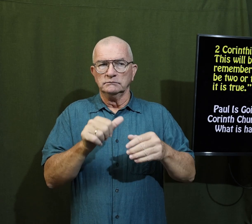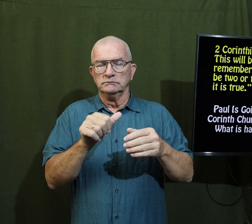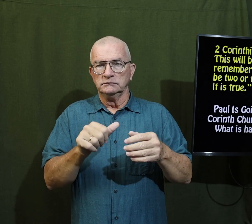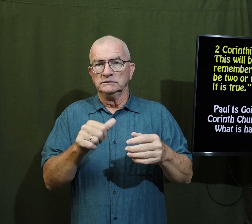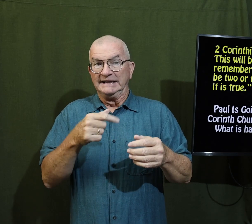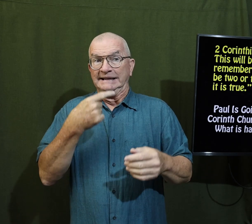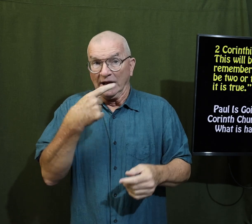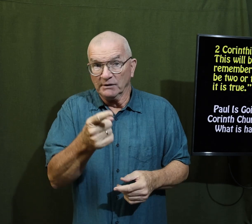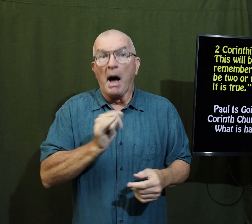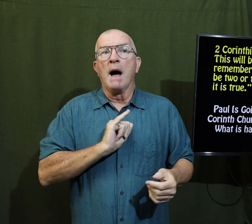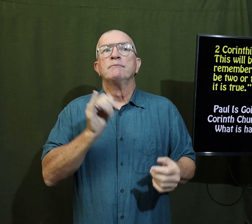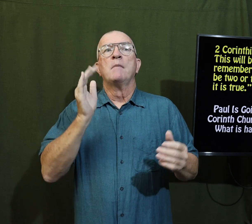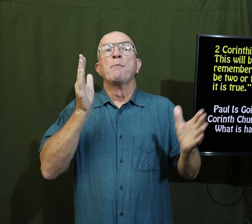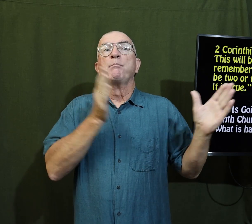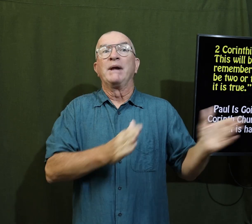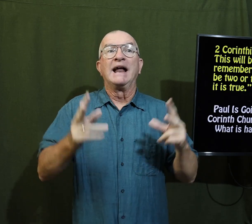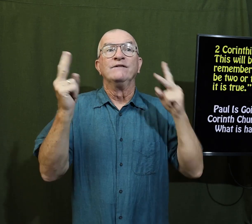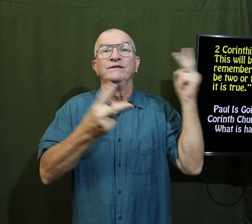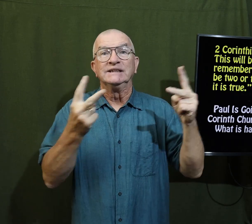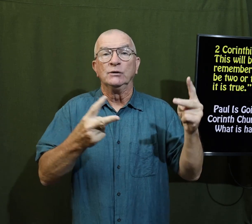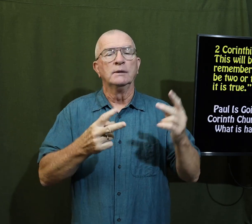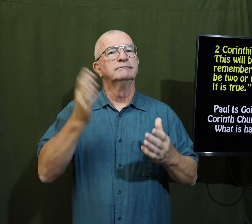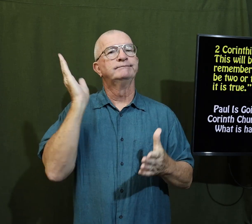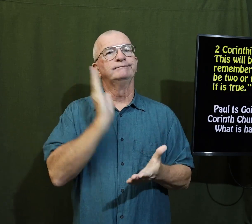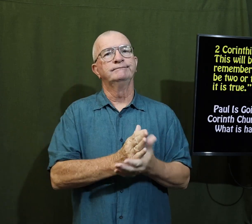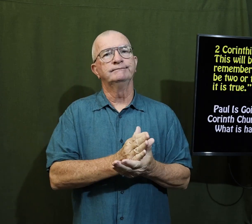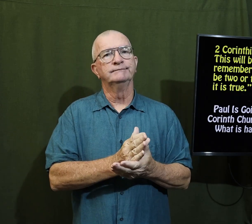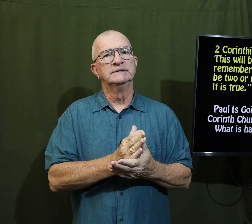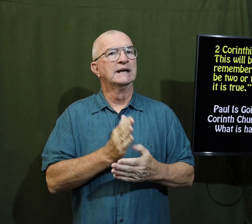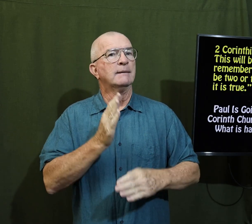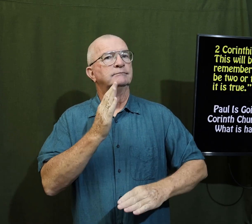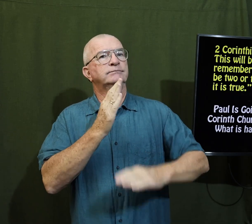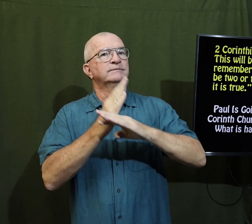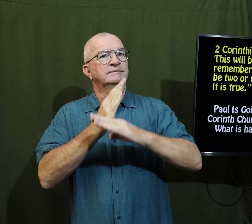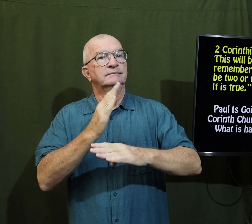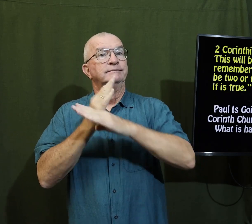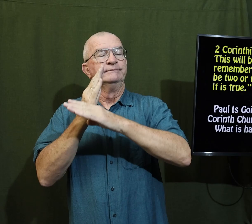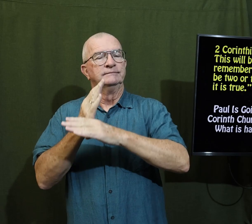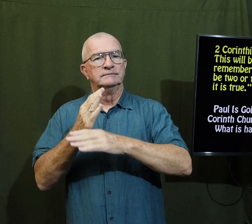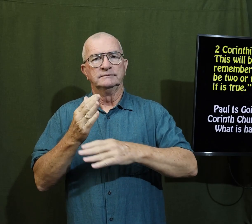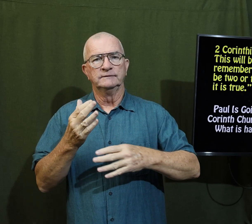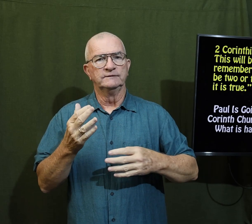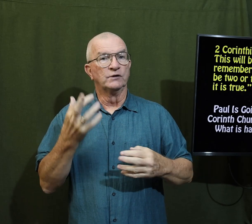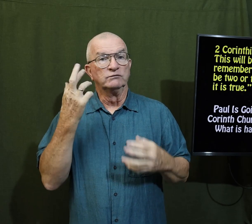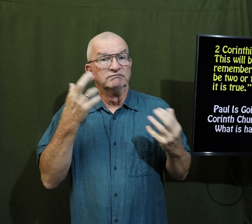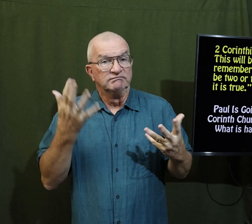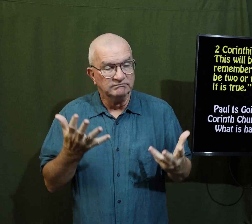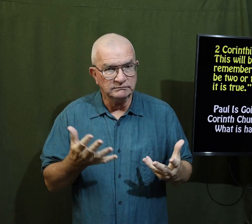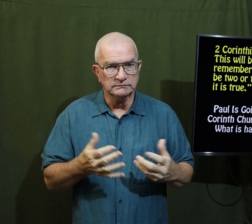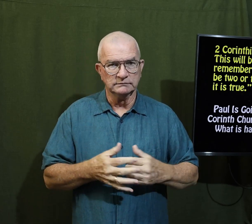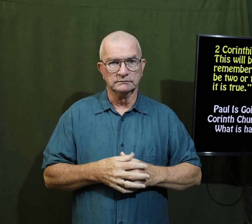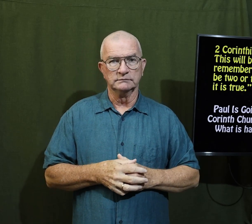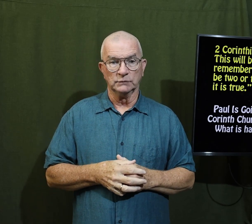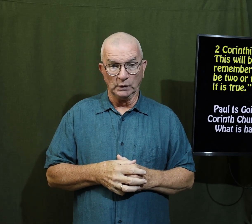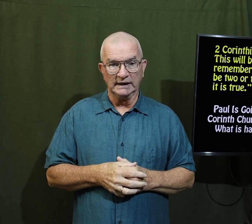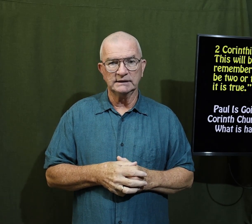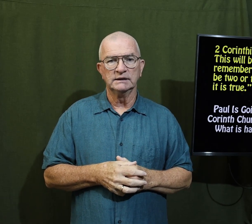in the two letters he told them he was planning to visit but he was prevented for some reason.